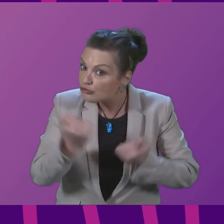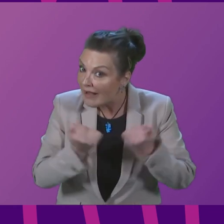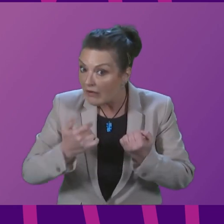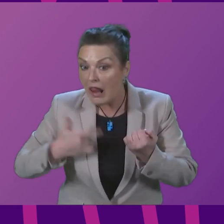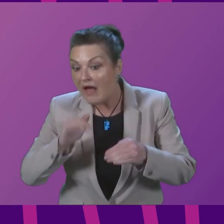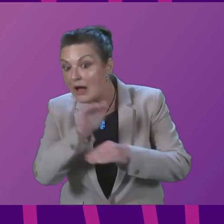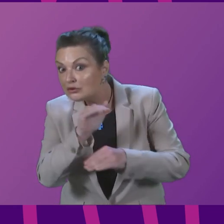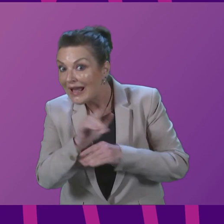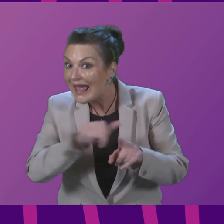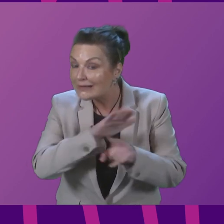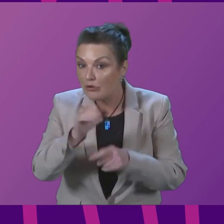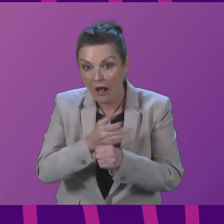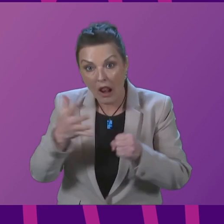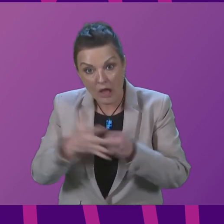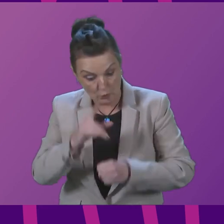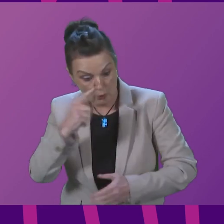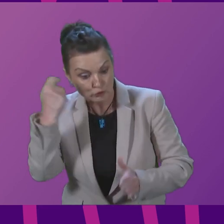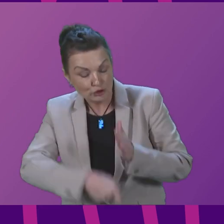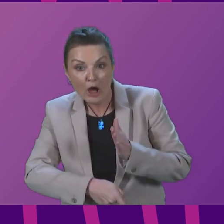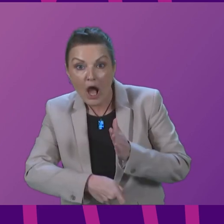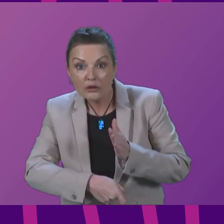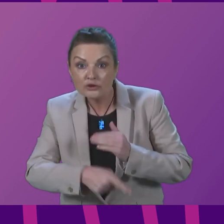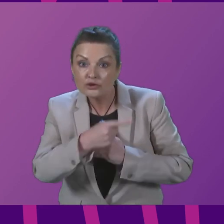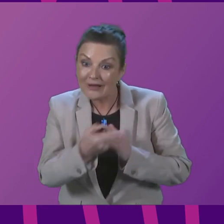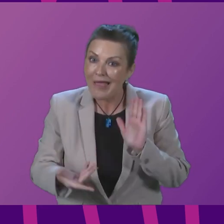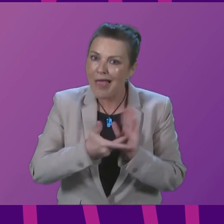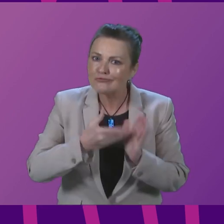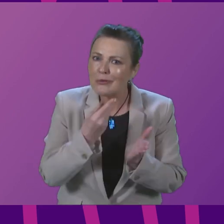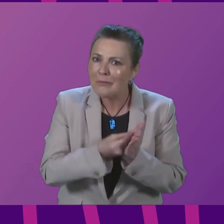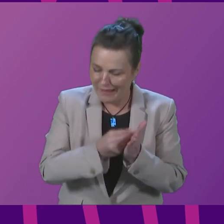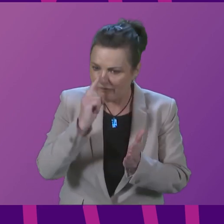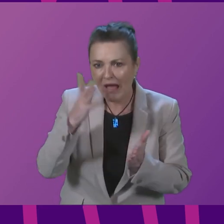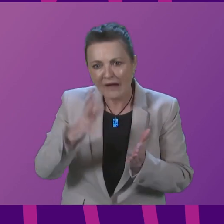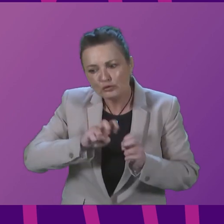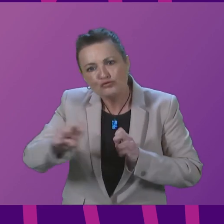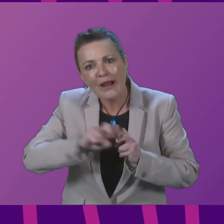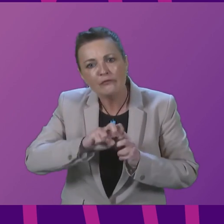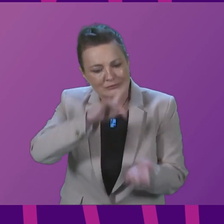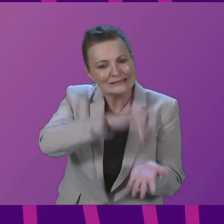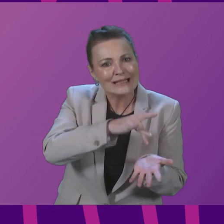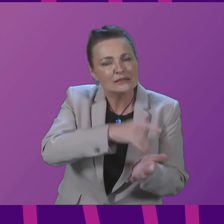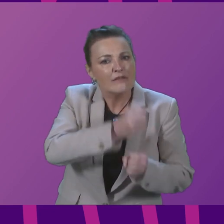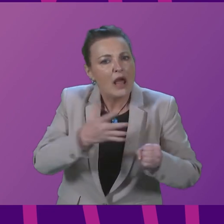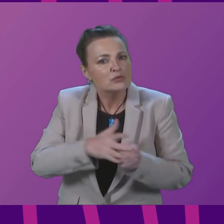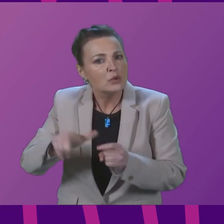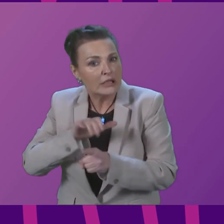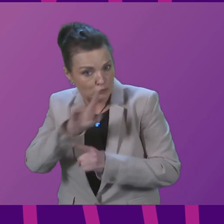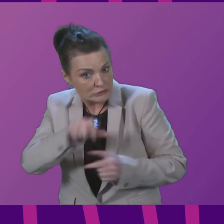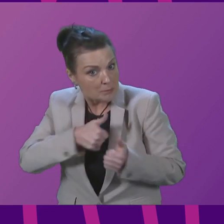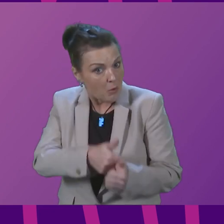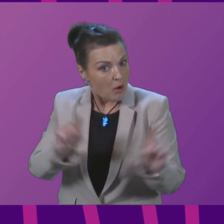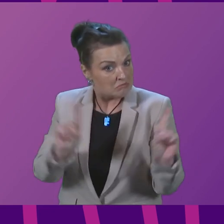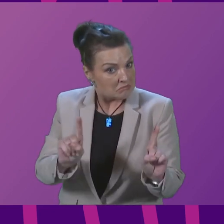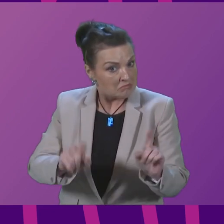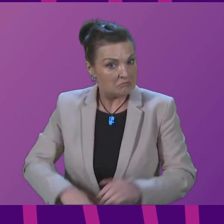Glasgow to be charged extra to get into Scotland's two largest cities? First Minister. Firstly, Presiding Officer,